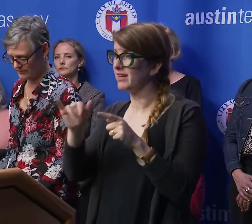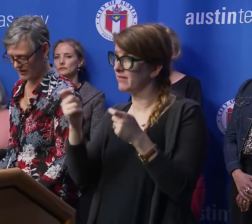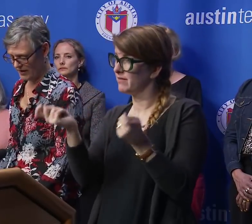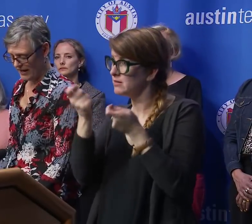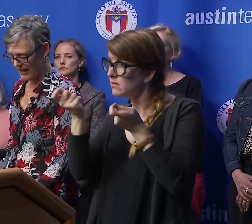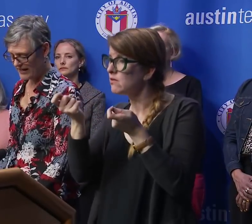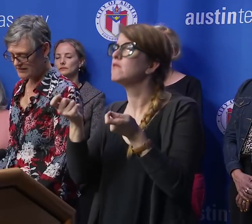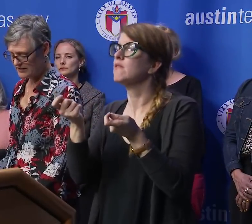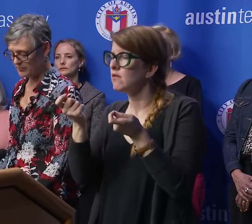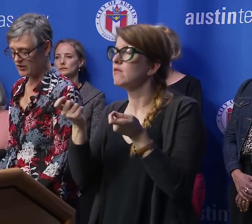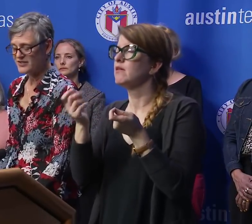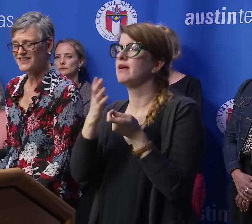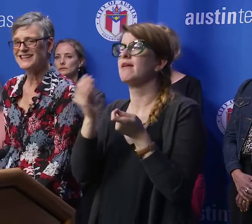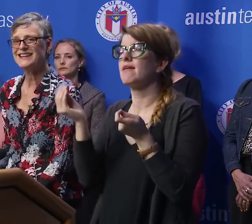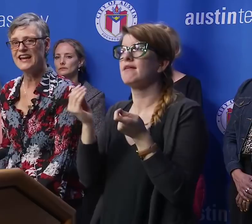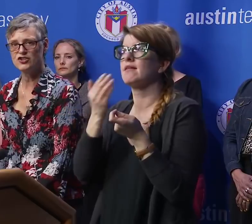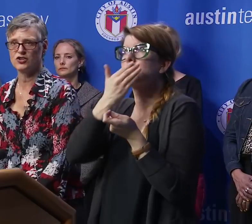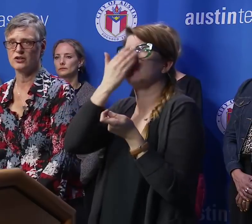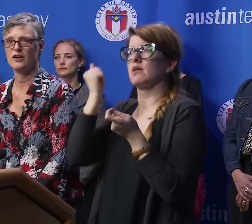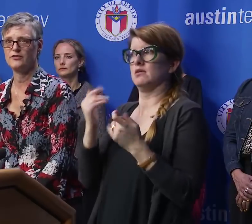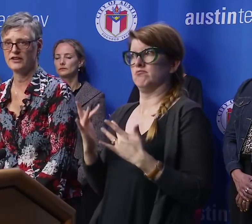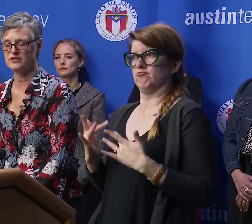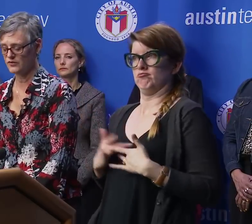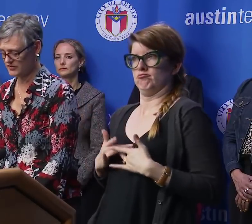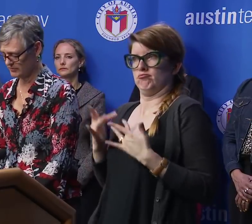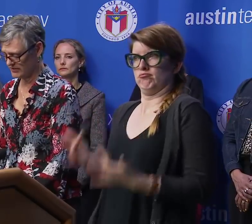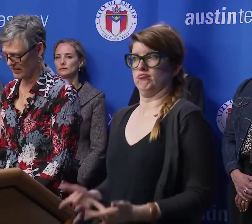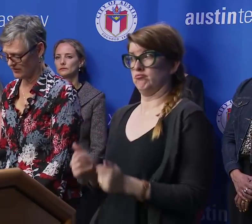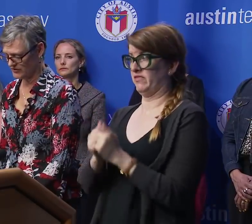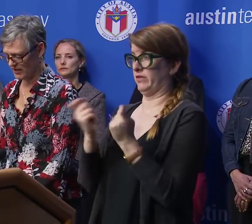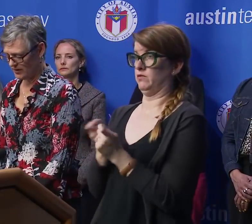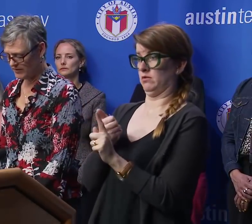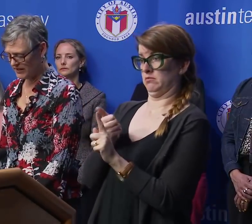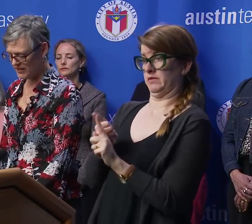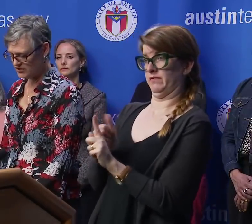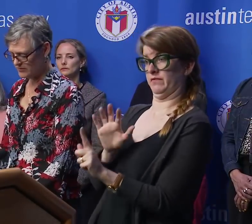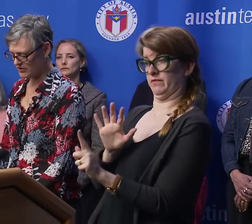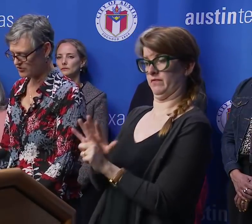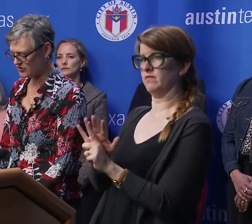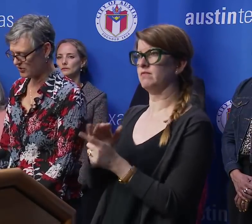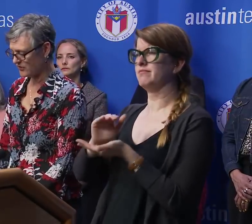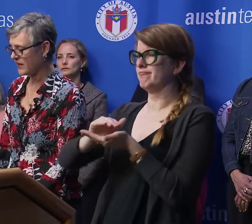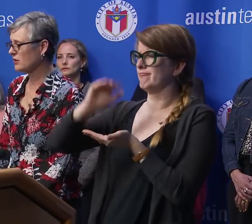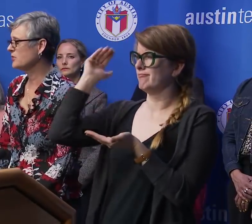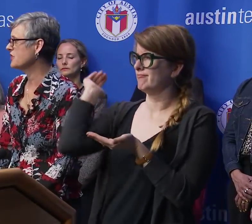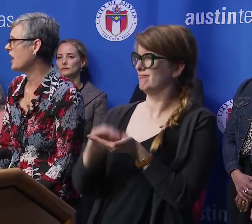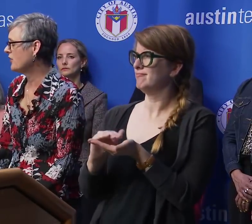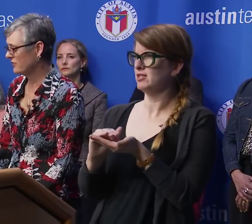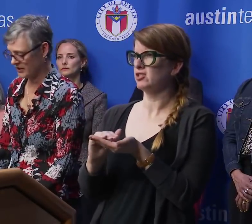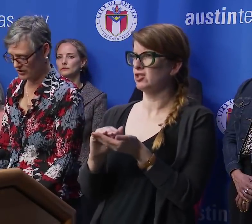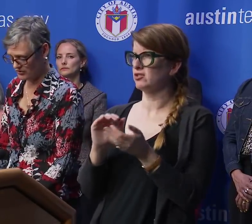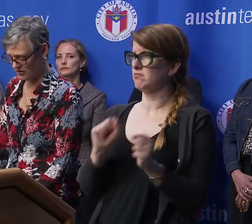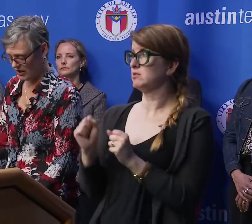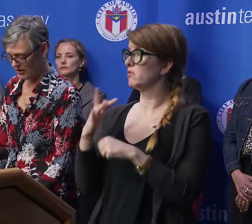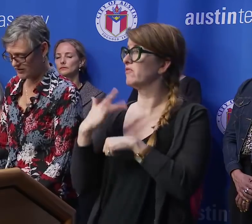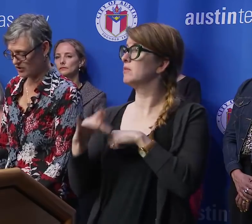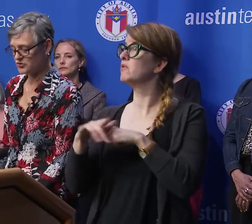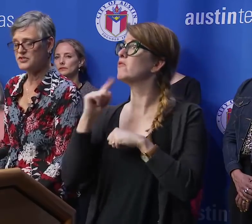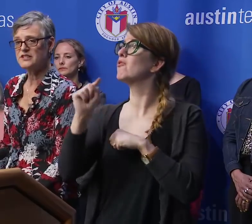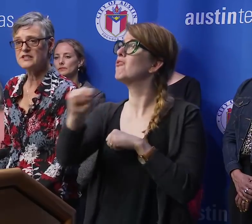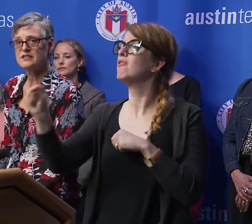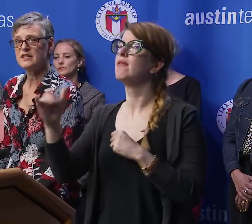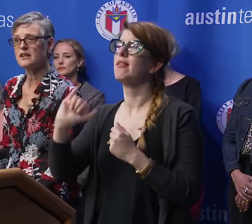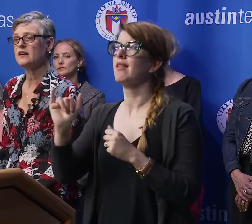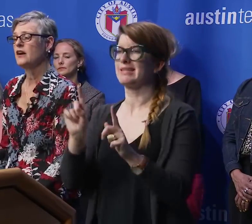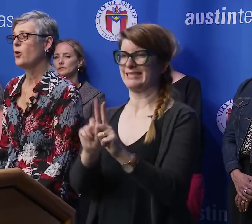festival. And that because of the nature of festivals themselves, mitigation measures that are available to other venues, like